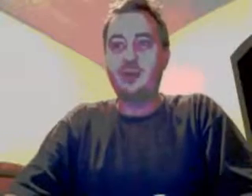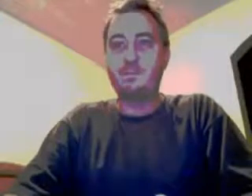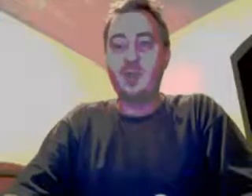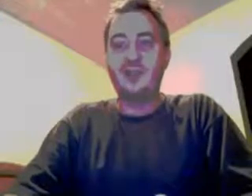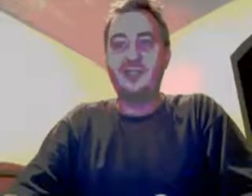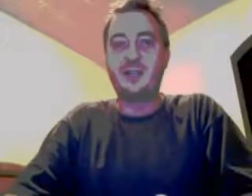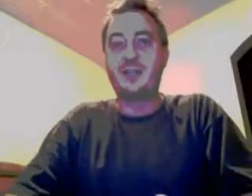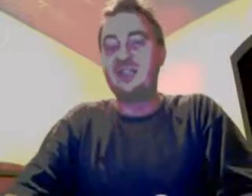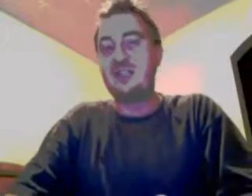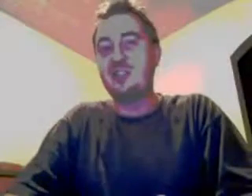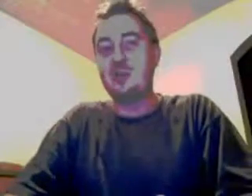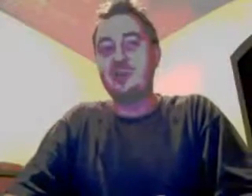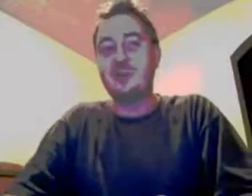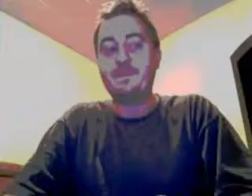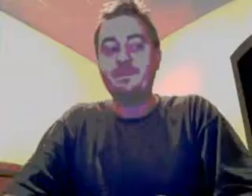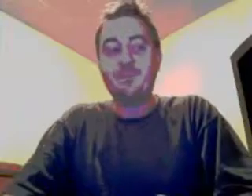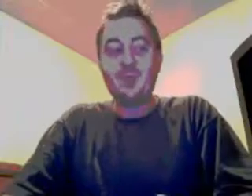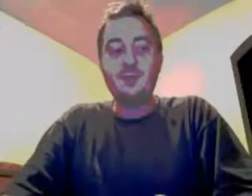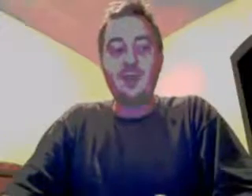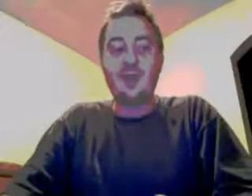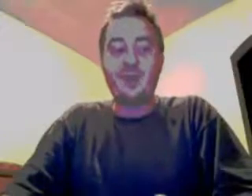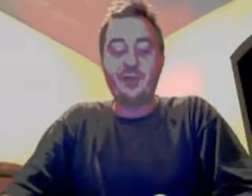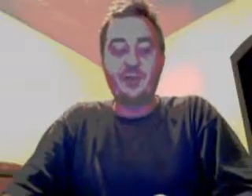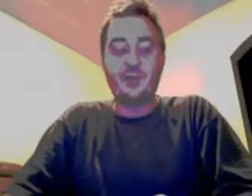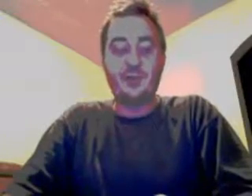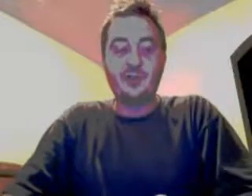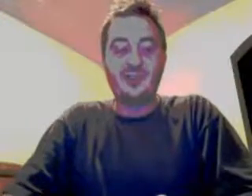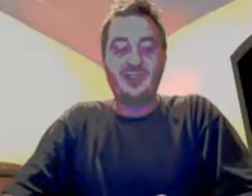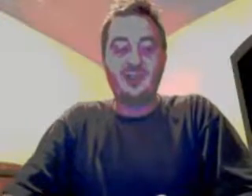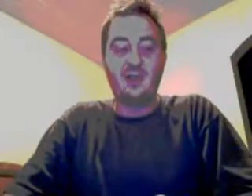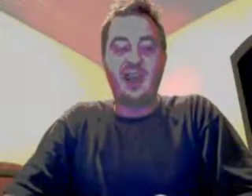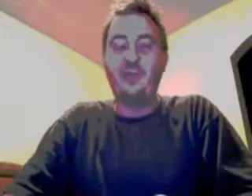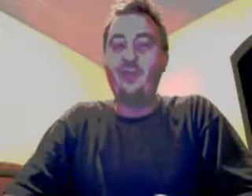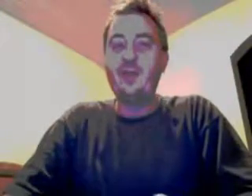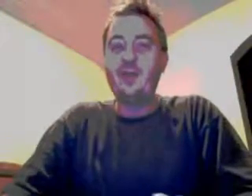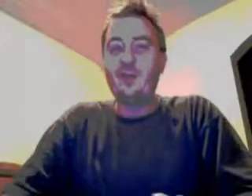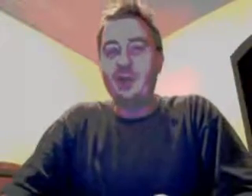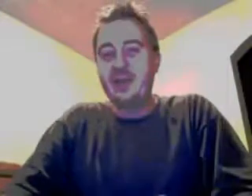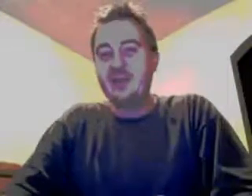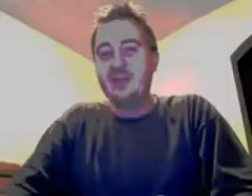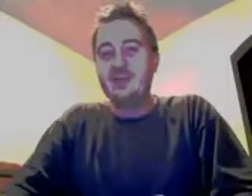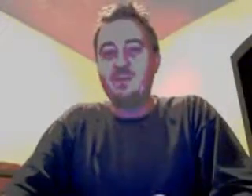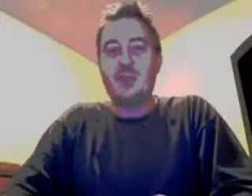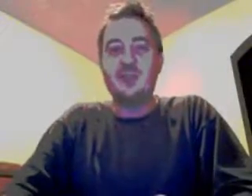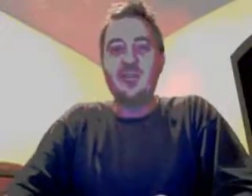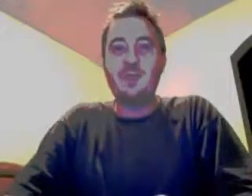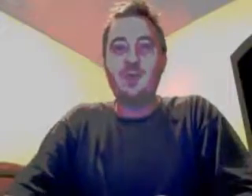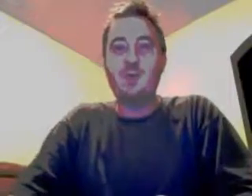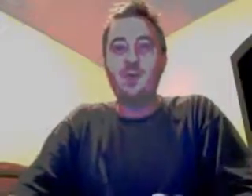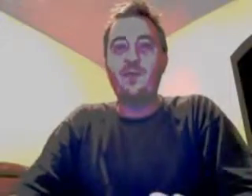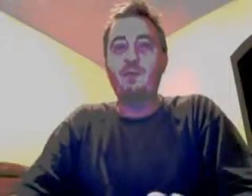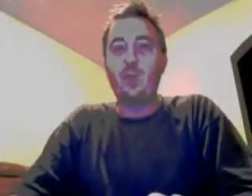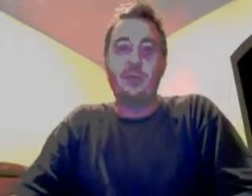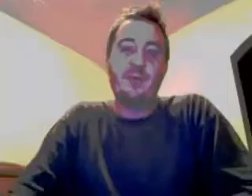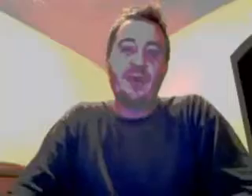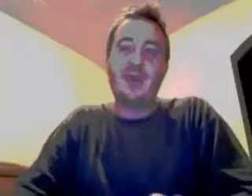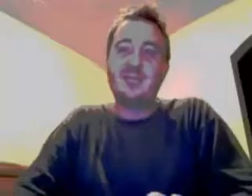out, mud-slinging, and since she was not the underdog, she's Goliath, right? It does make her seem like more of a bully, but now